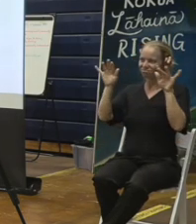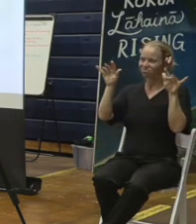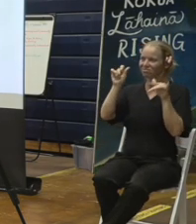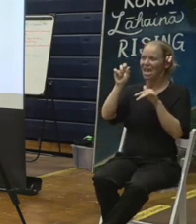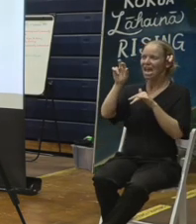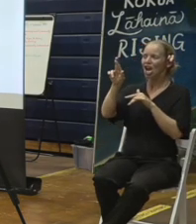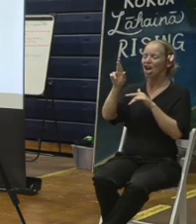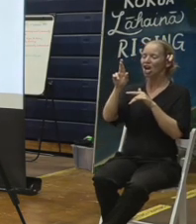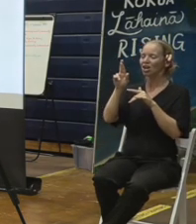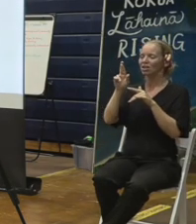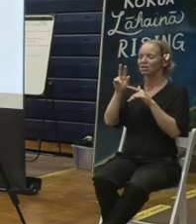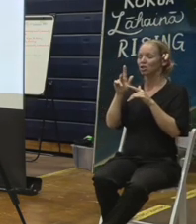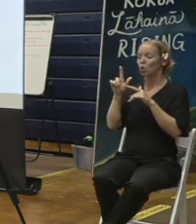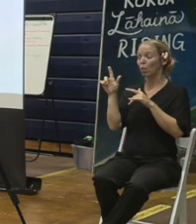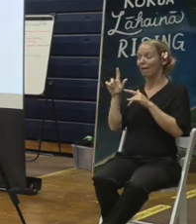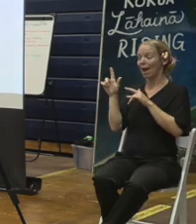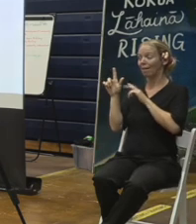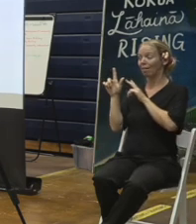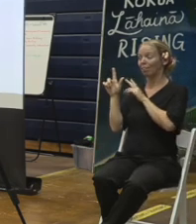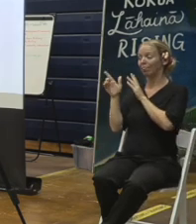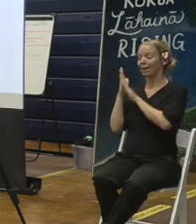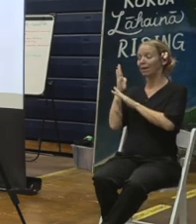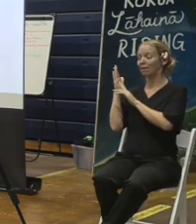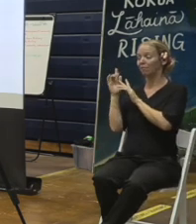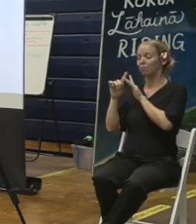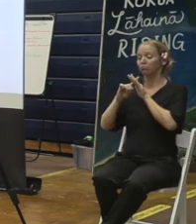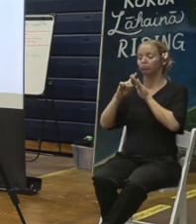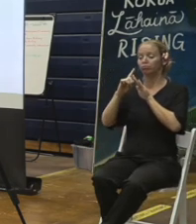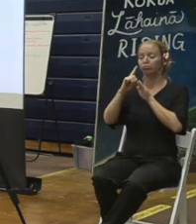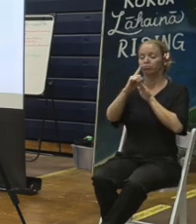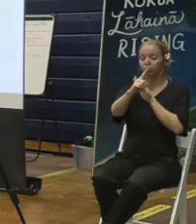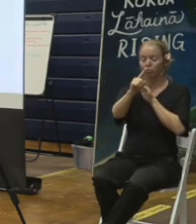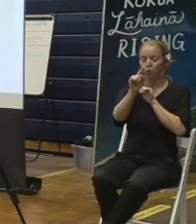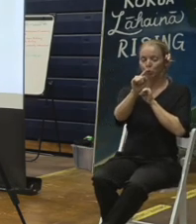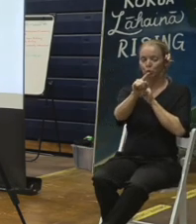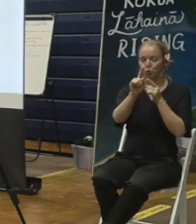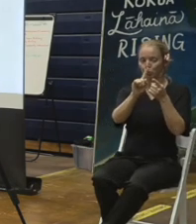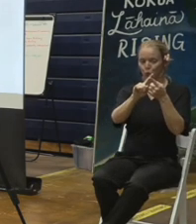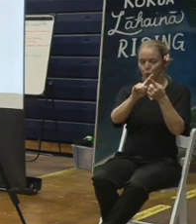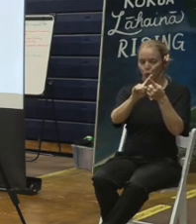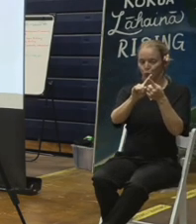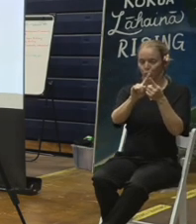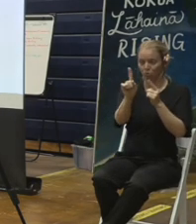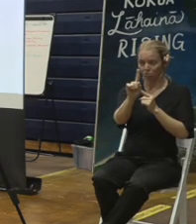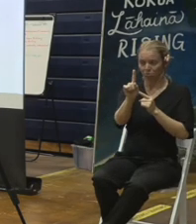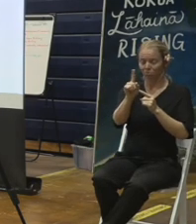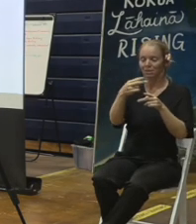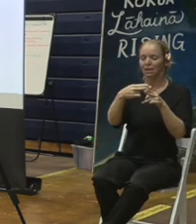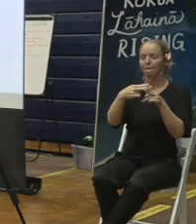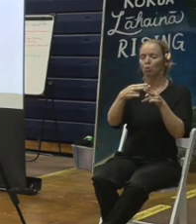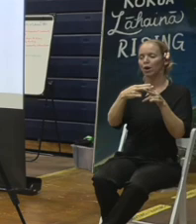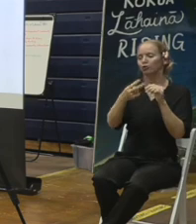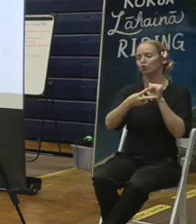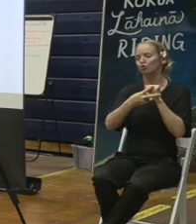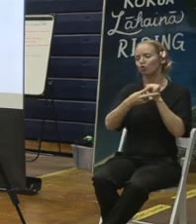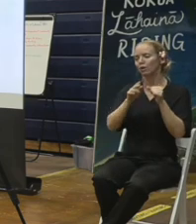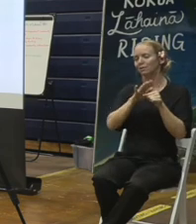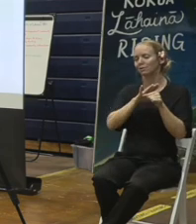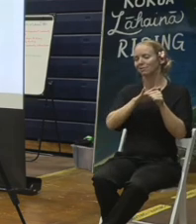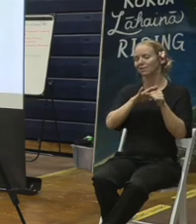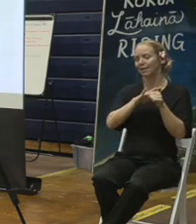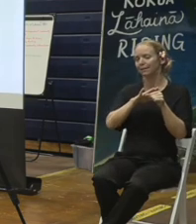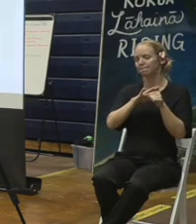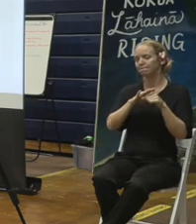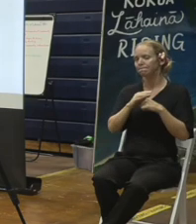way out of Lahaina and to the temporary debris storage site. At this time, we are in still the traffic